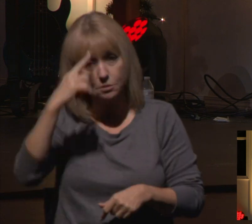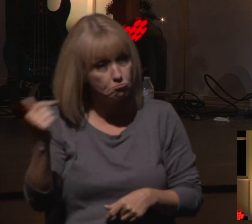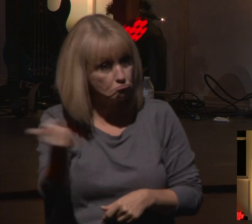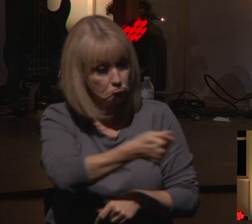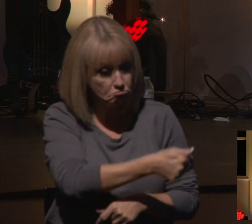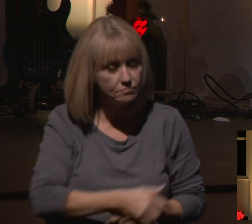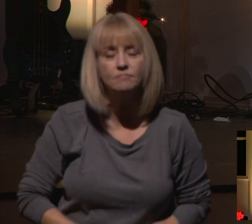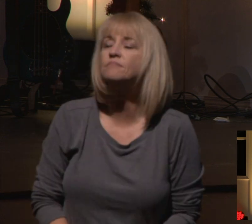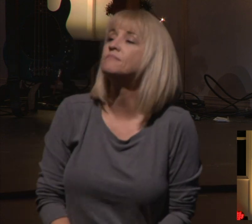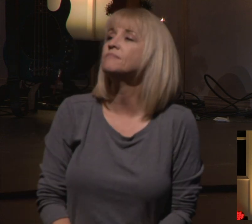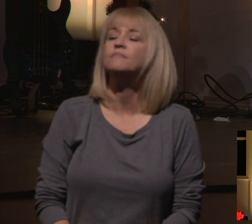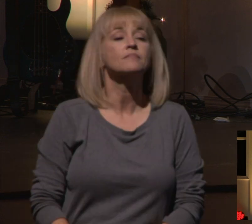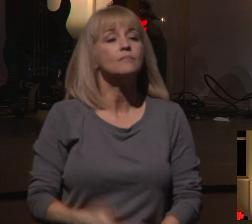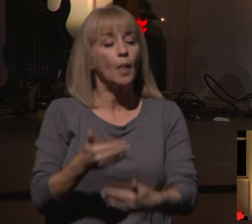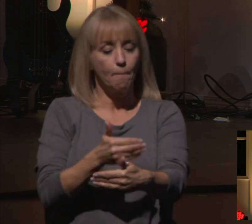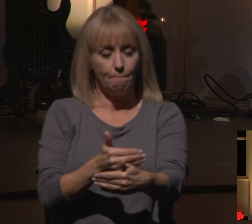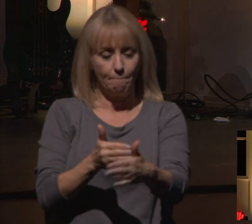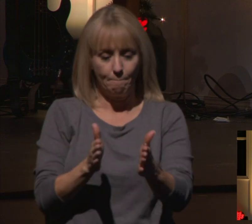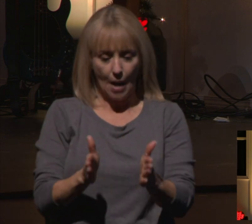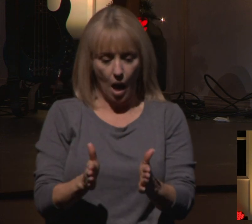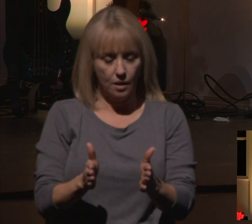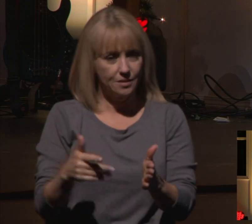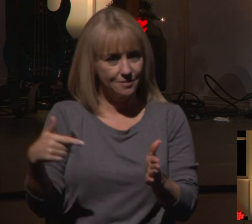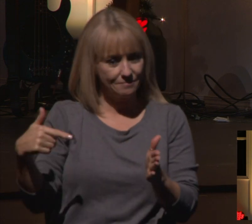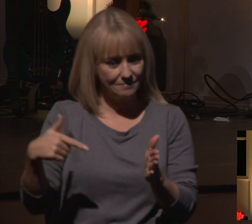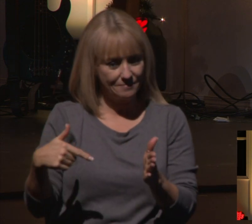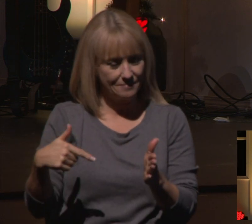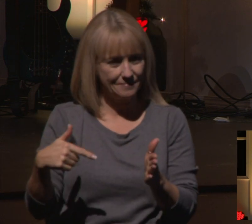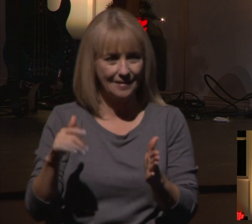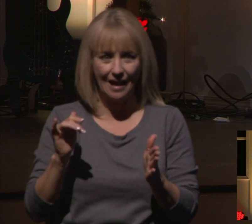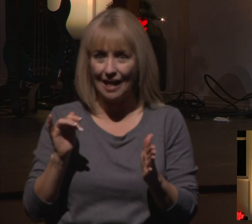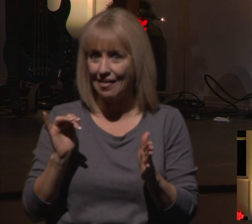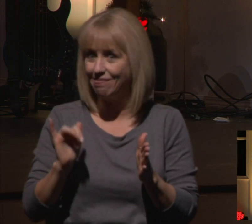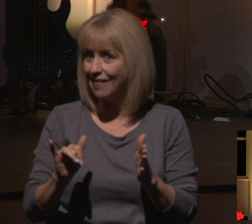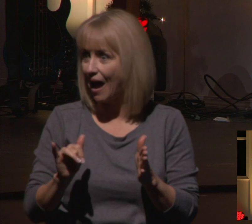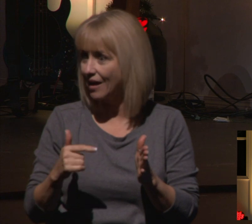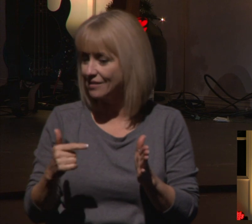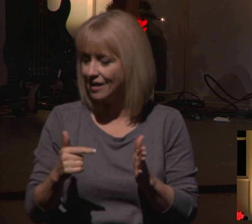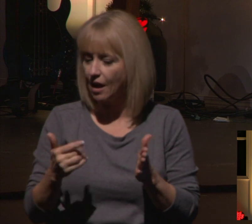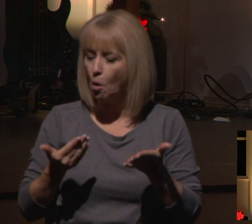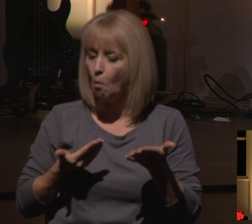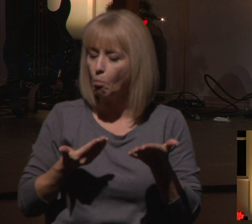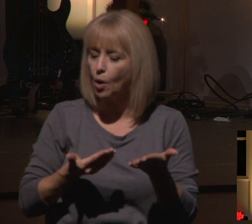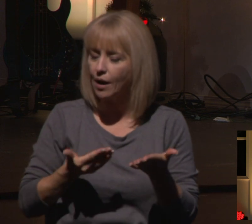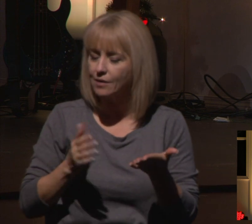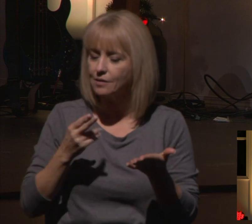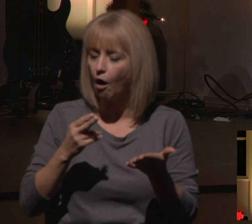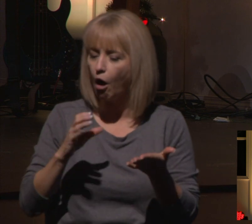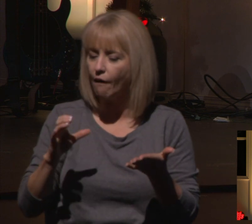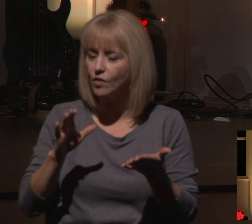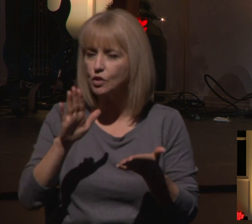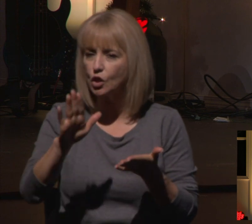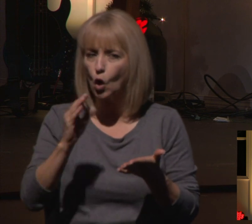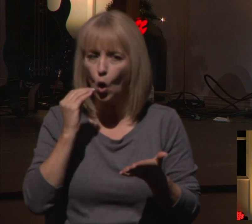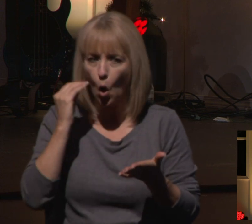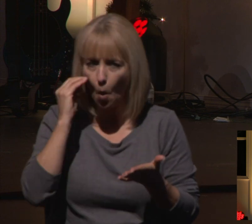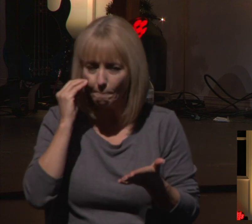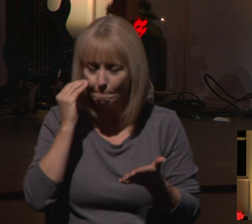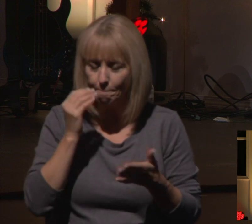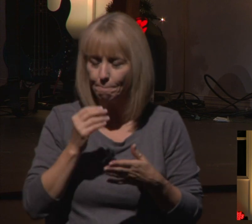to you. Now, what I like about this box is this is going to be the way that we bring Harvester Christian Church to your home and bring a little tradition to your home